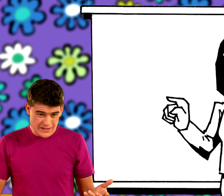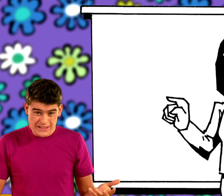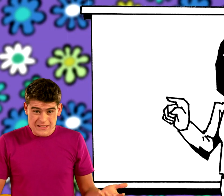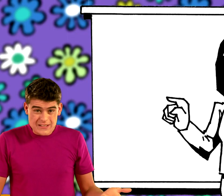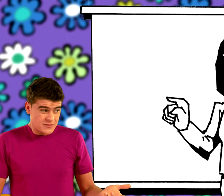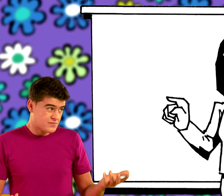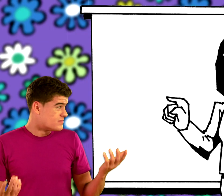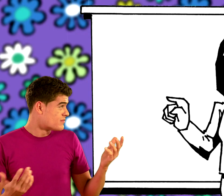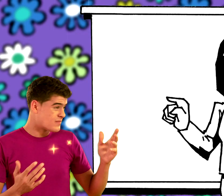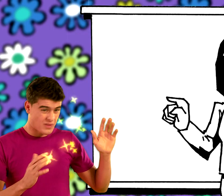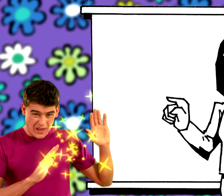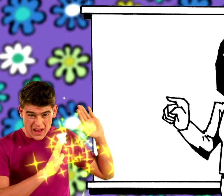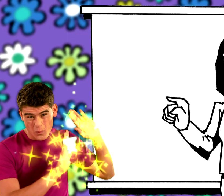Will just have to wait